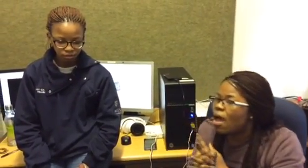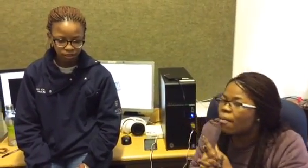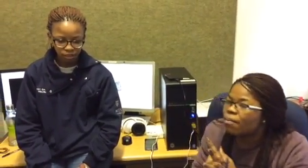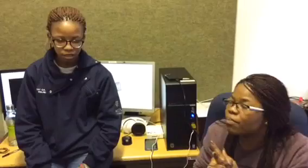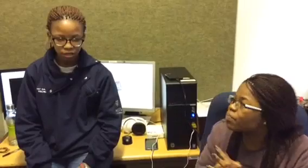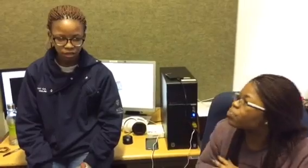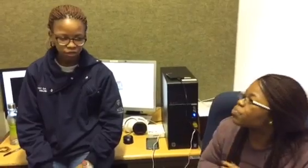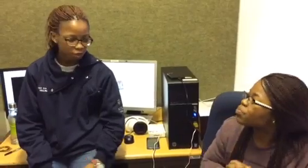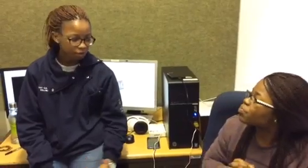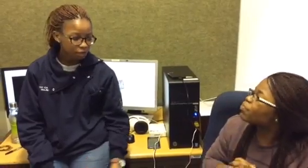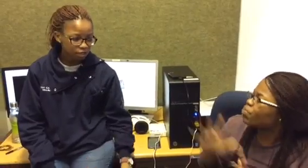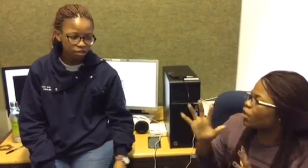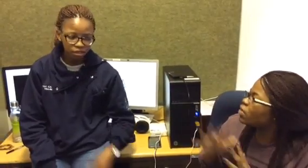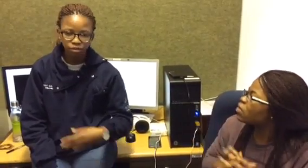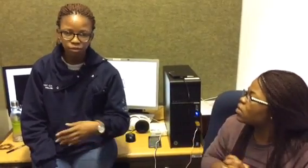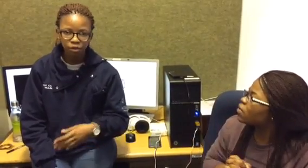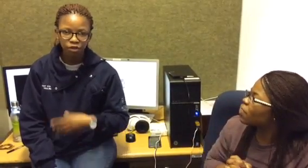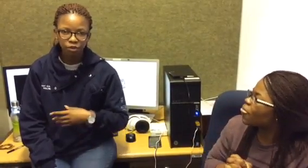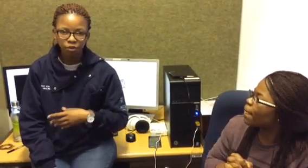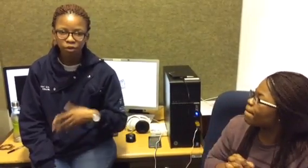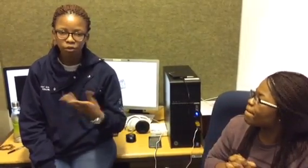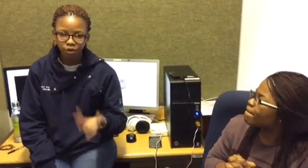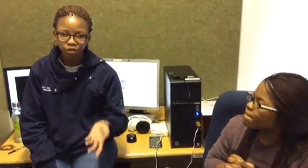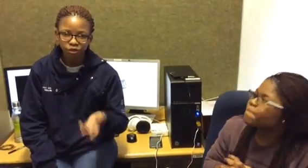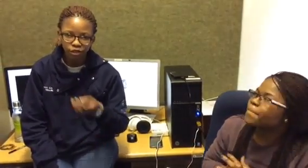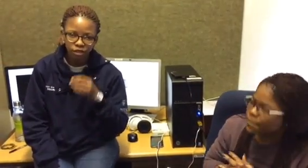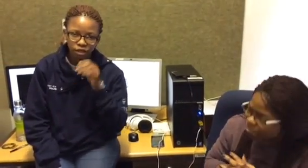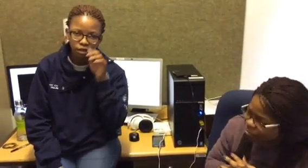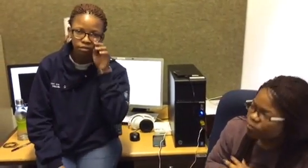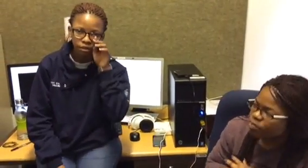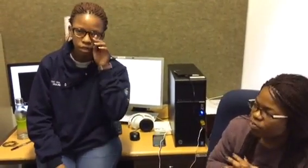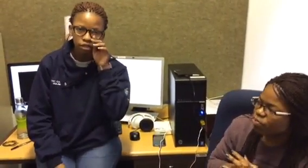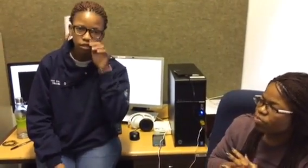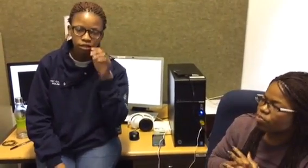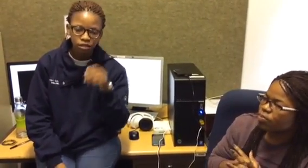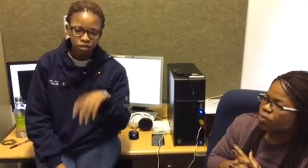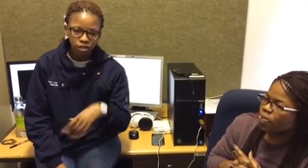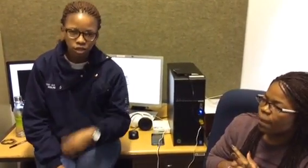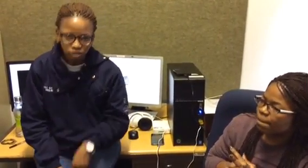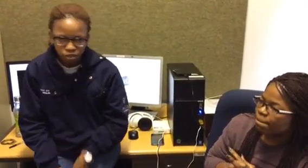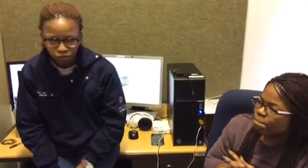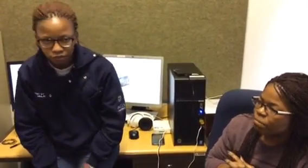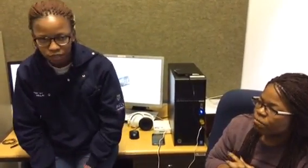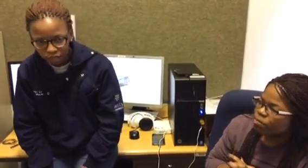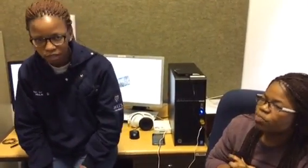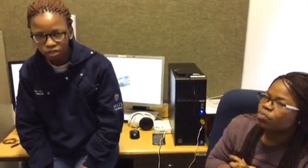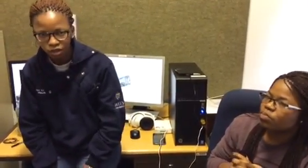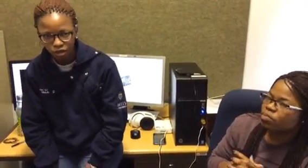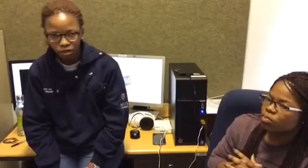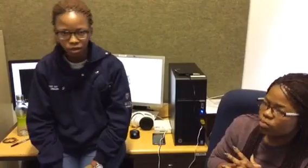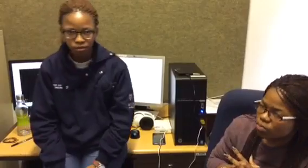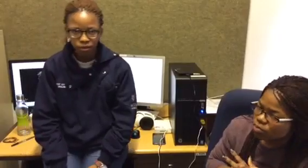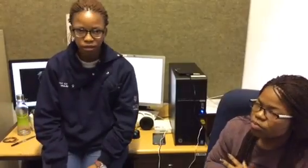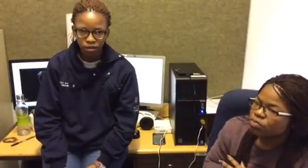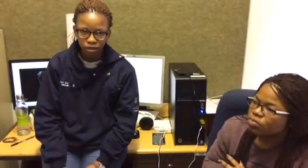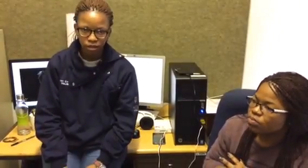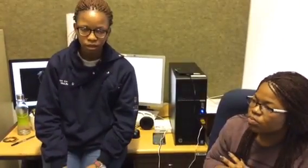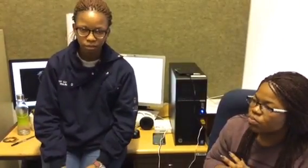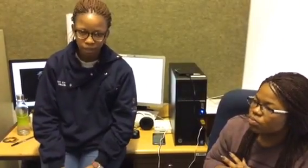particularly sorry particularly with what we're doing you know geophysicists are um and a big